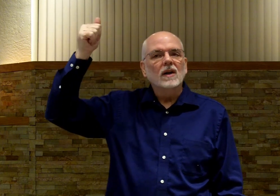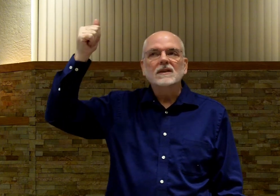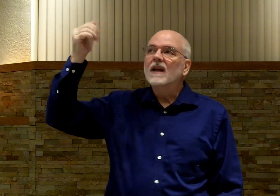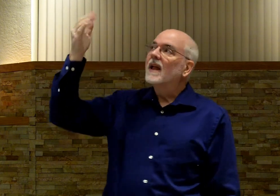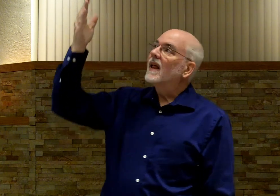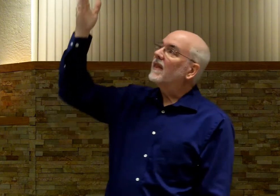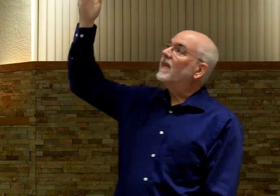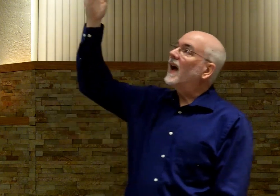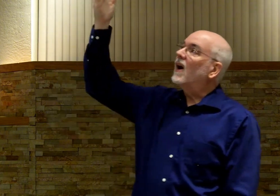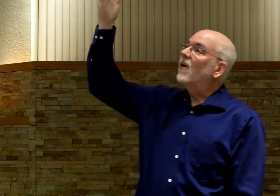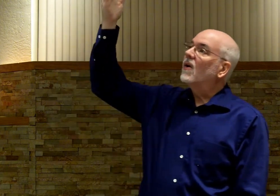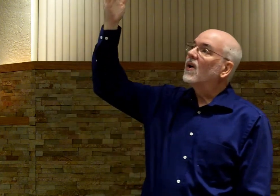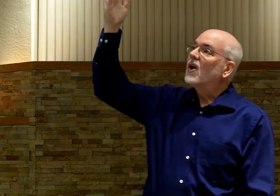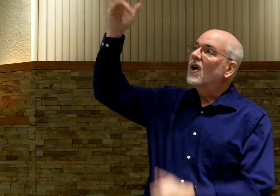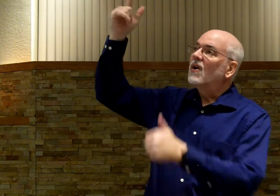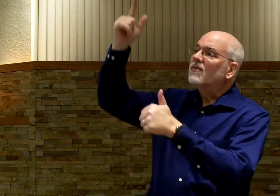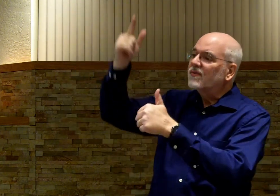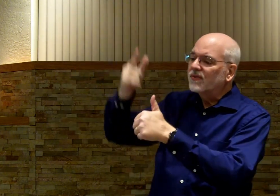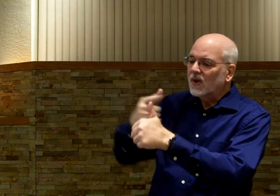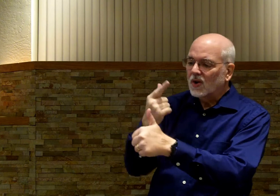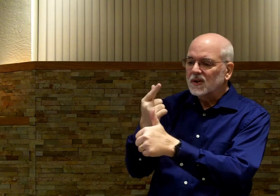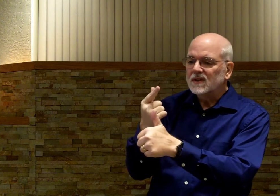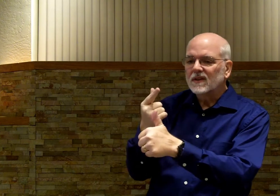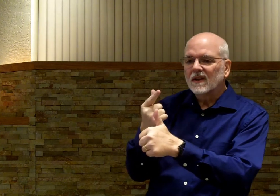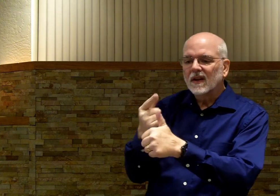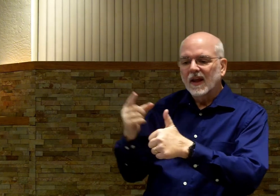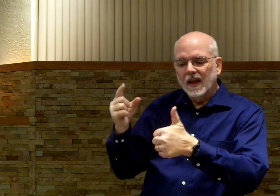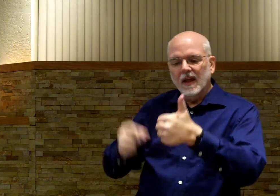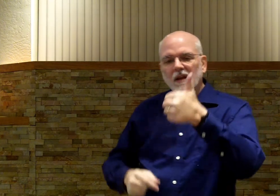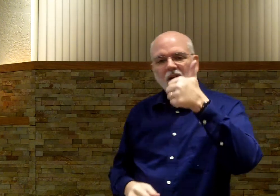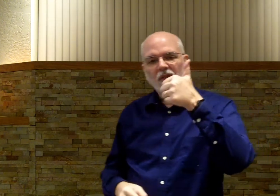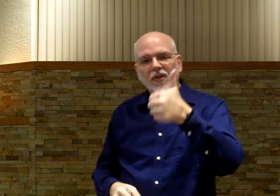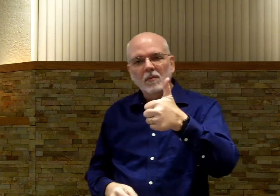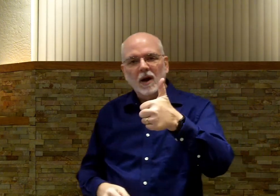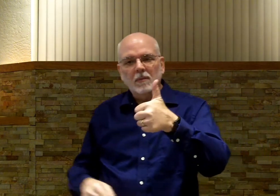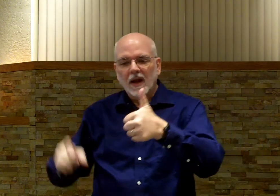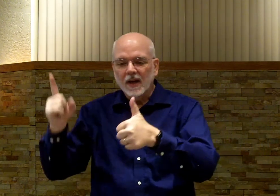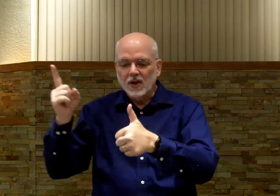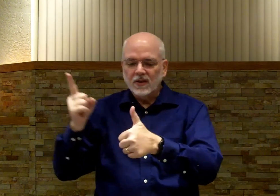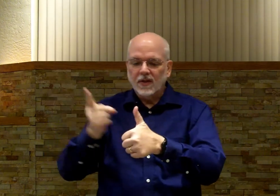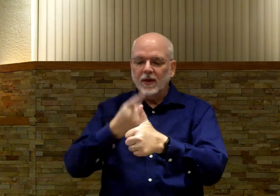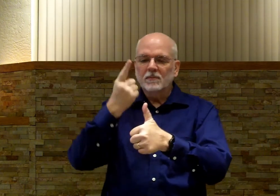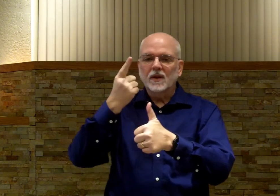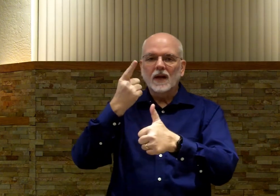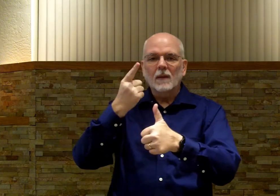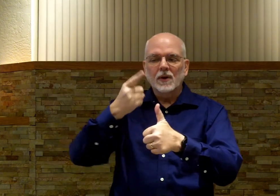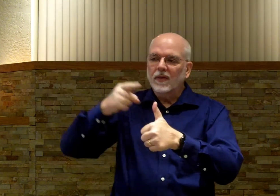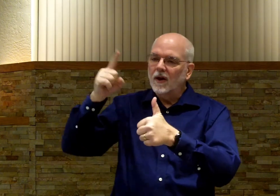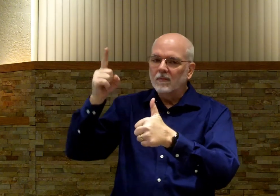thou first, thumb up and just thump the top of your thumb.